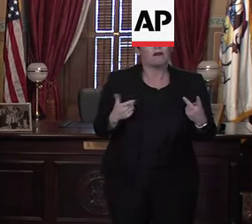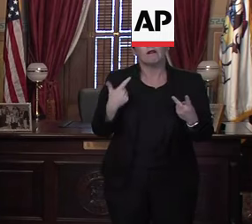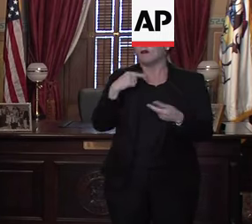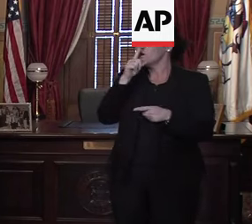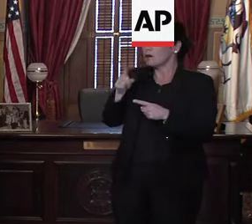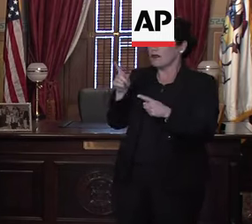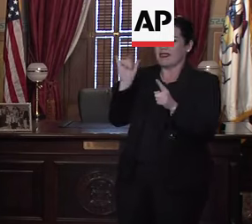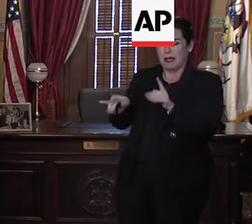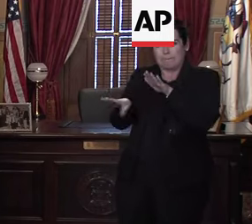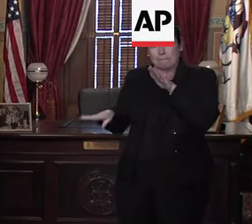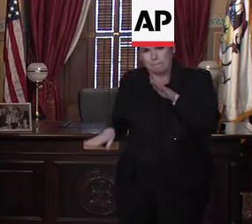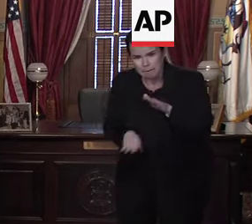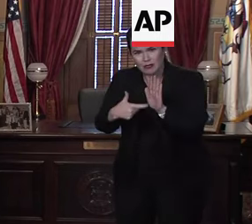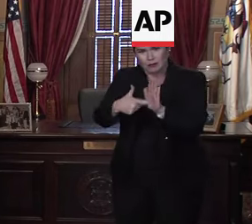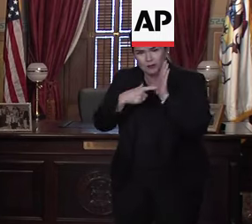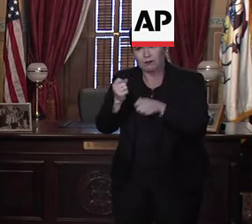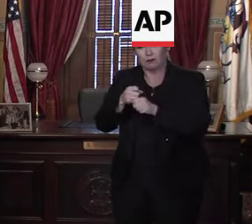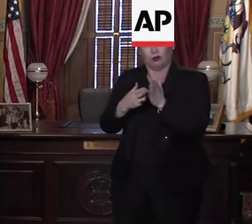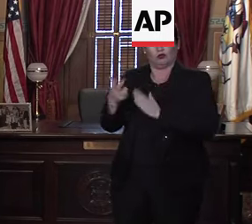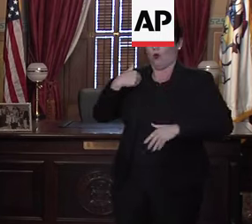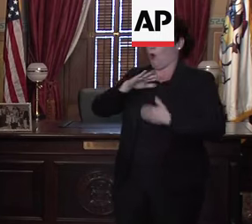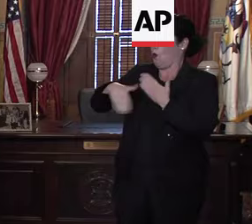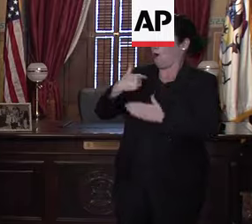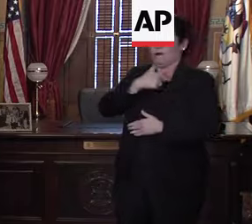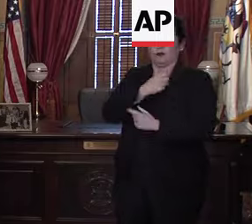safe to start a phased-in re-engagement of our economy. economy. Thank